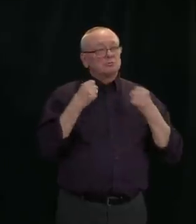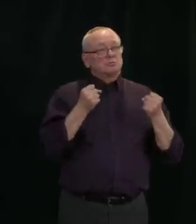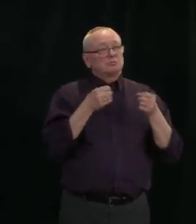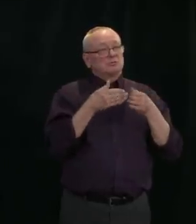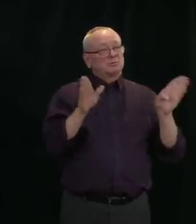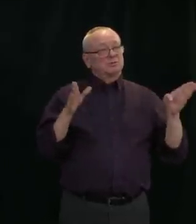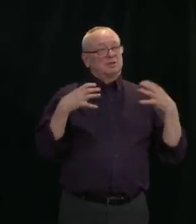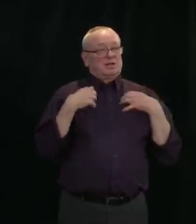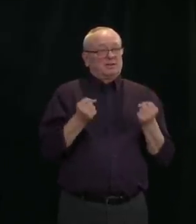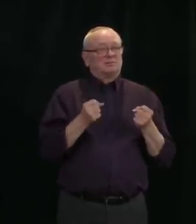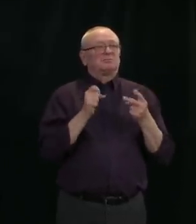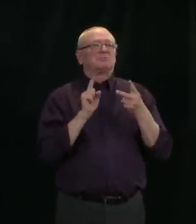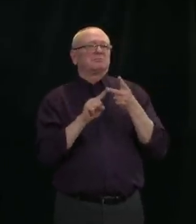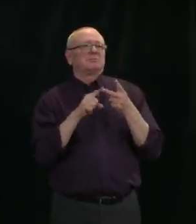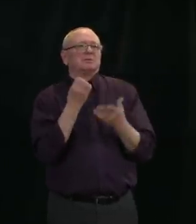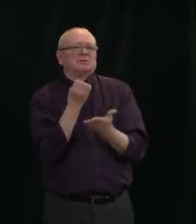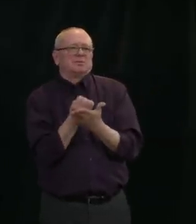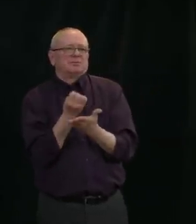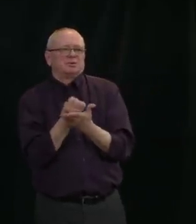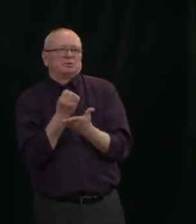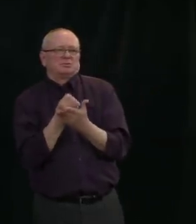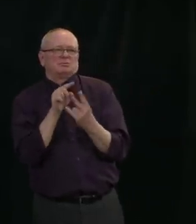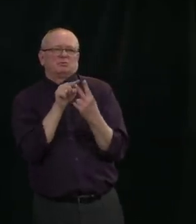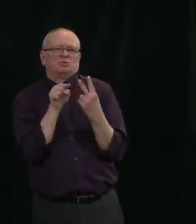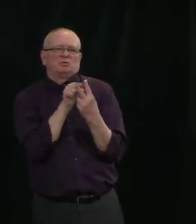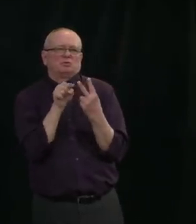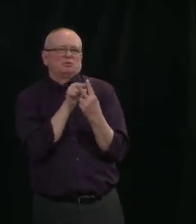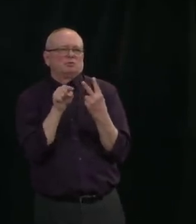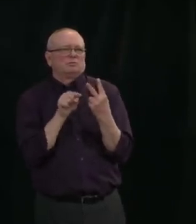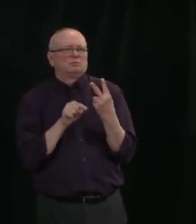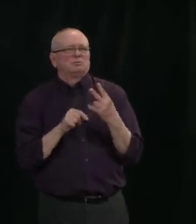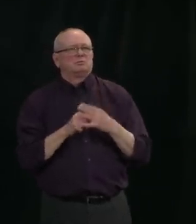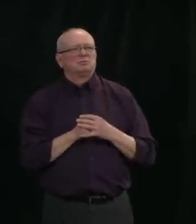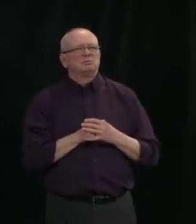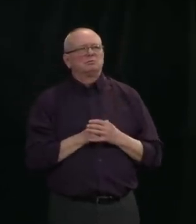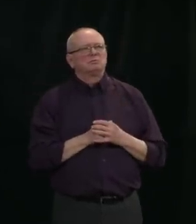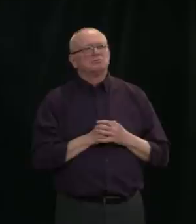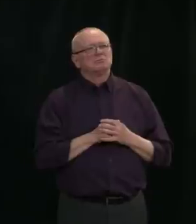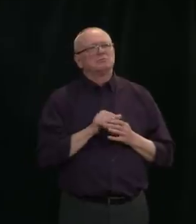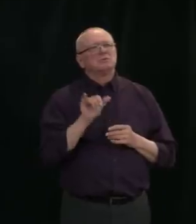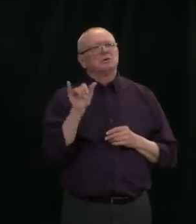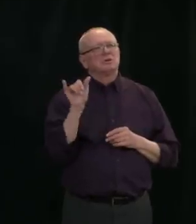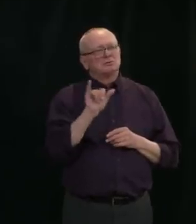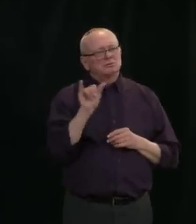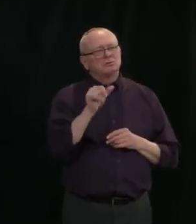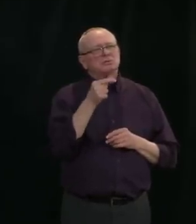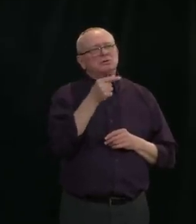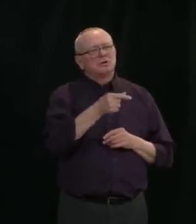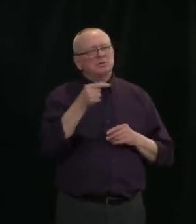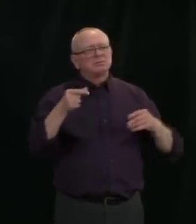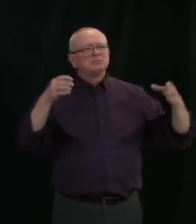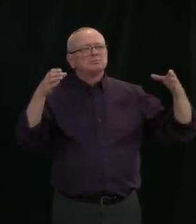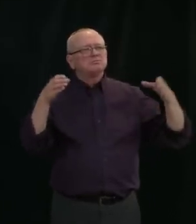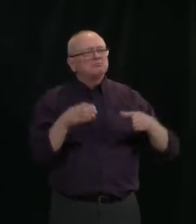this also allows an opportunity for the Government to be held to account in the legislature.